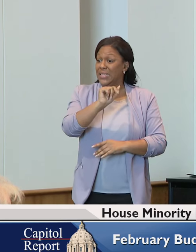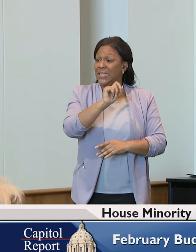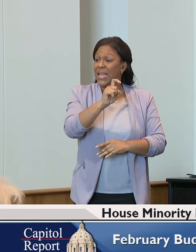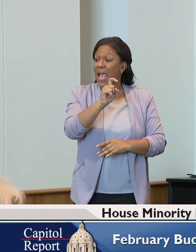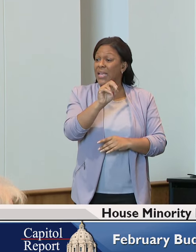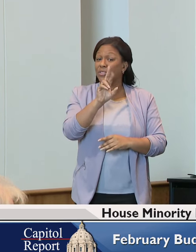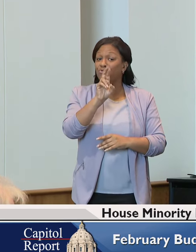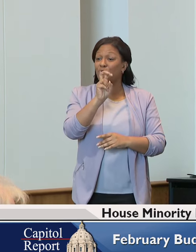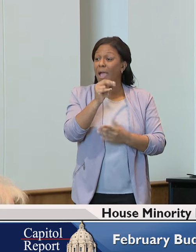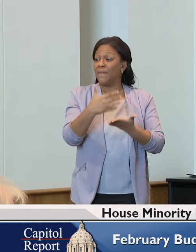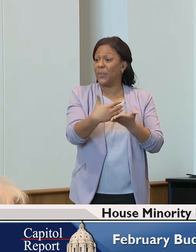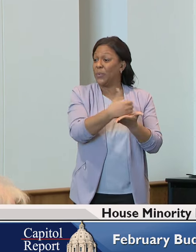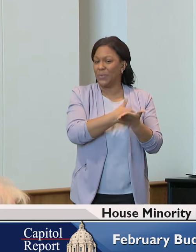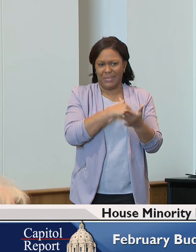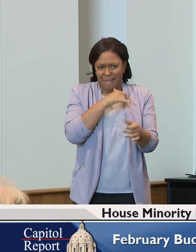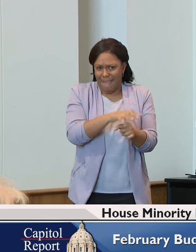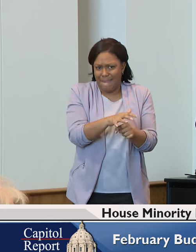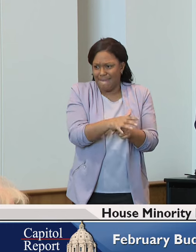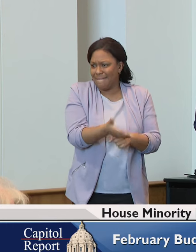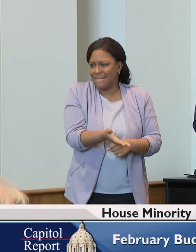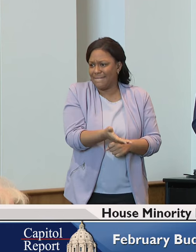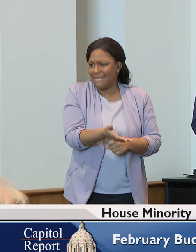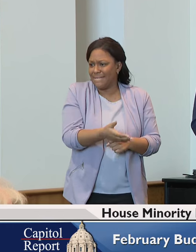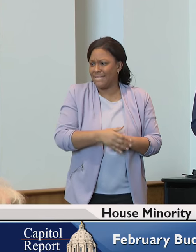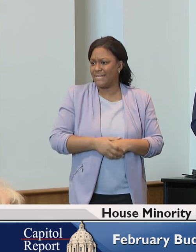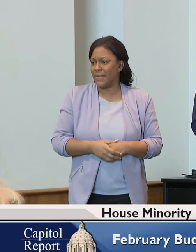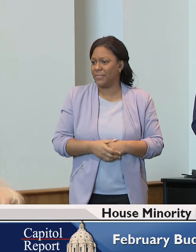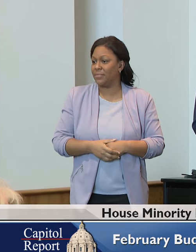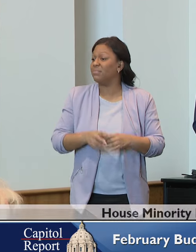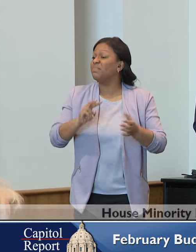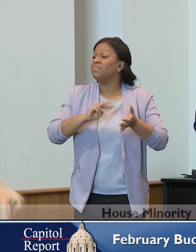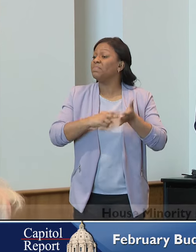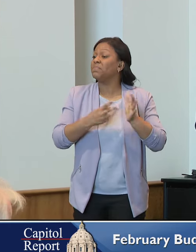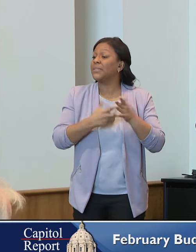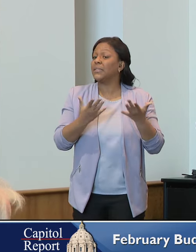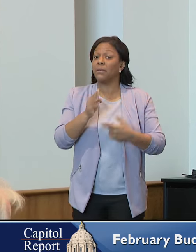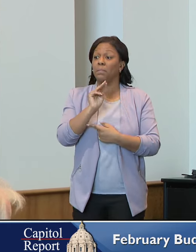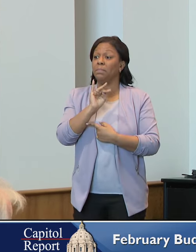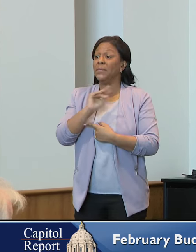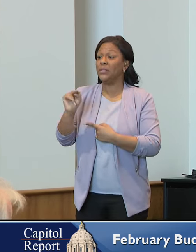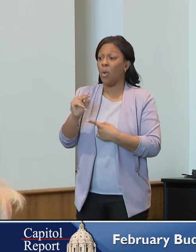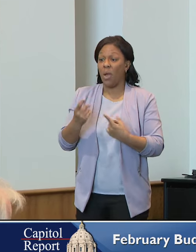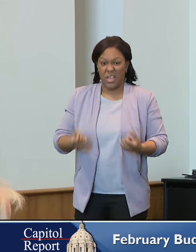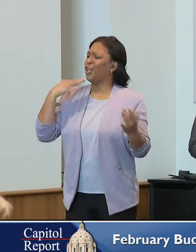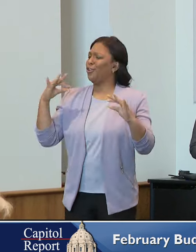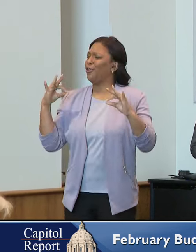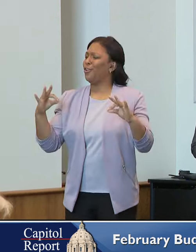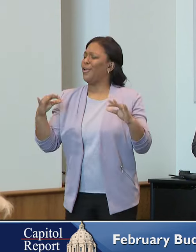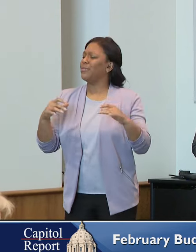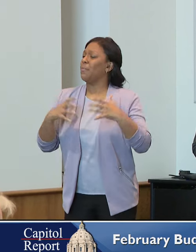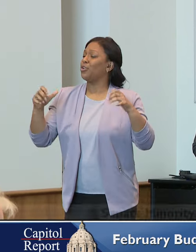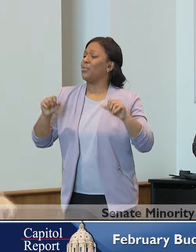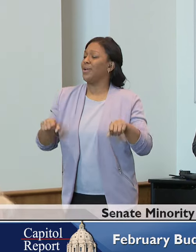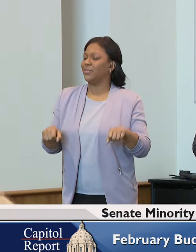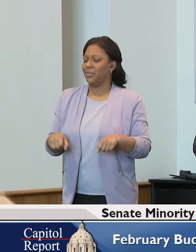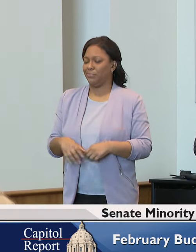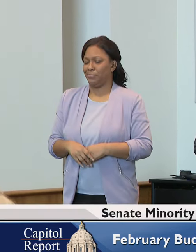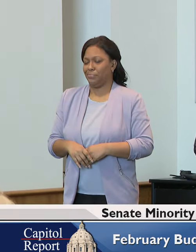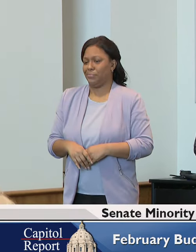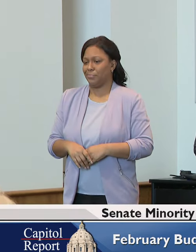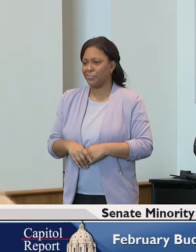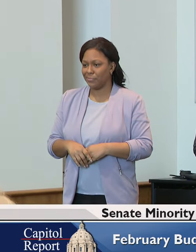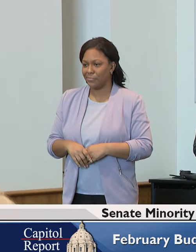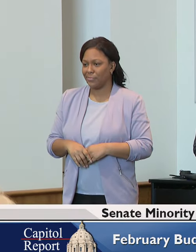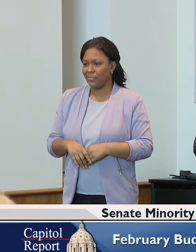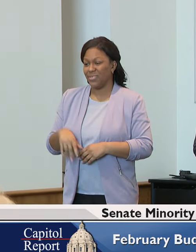demands. This goes to show that we have a spending problem in Minnesota, not a revenue problem. The tax and spend policies that